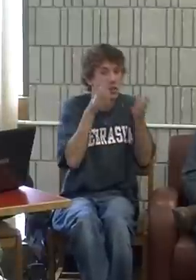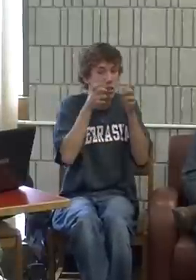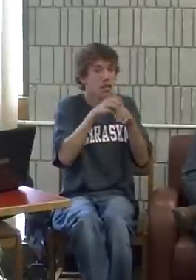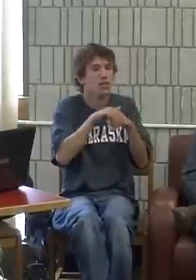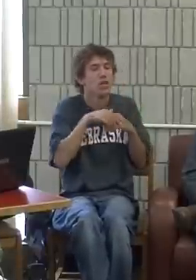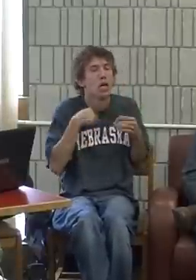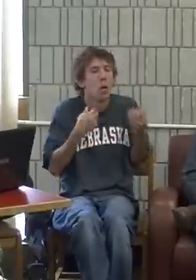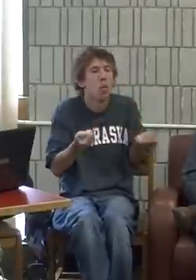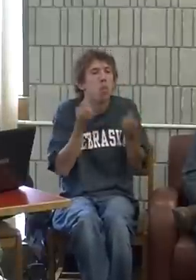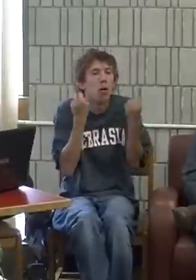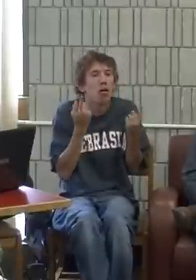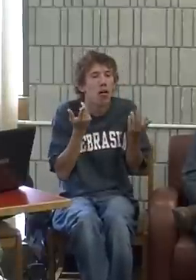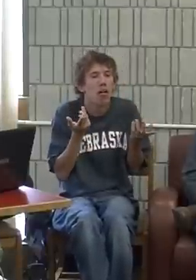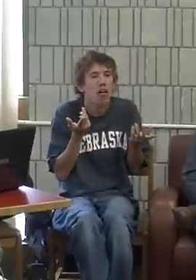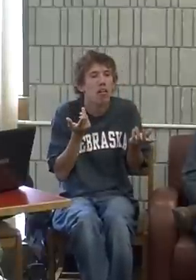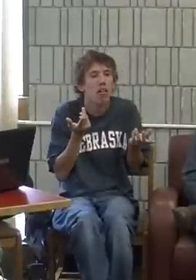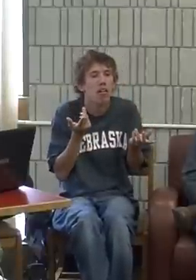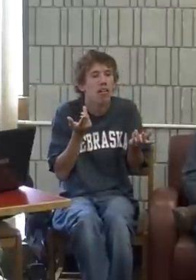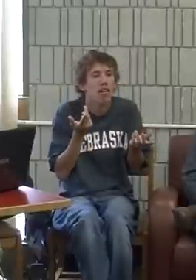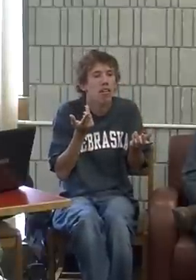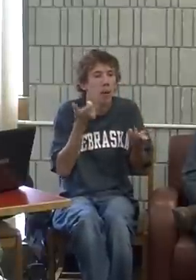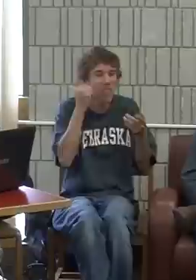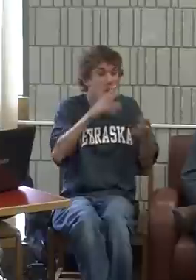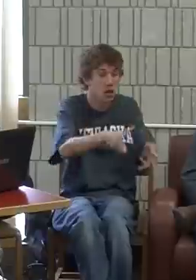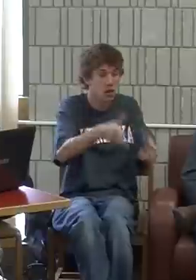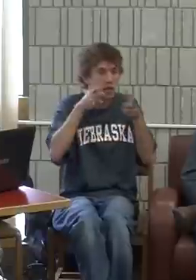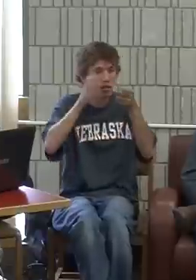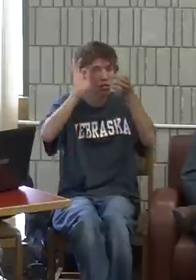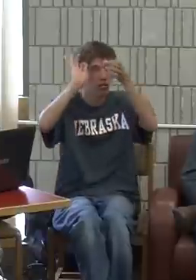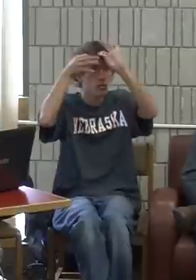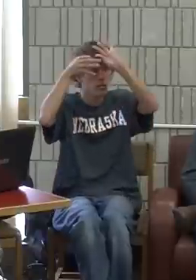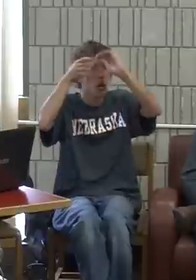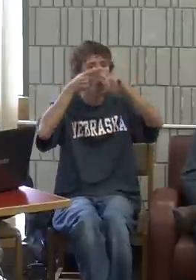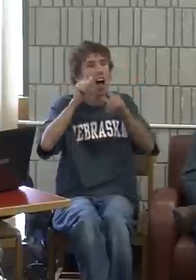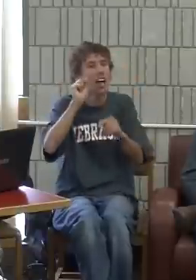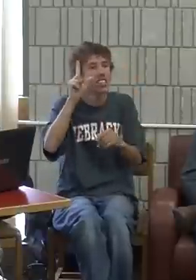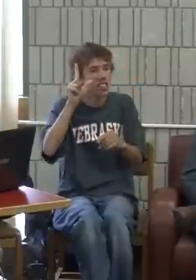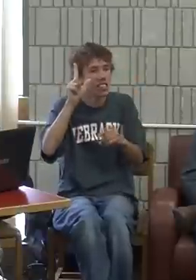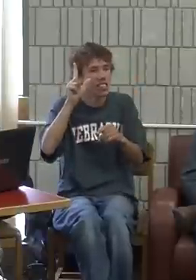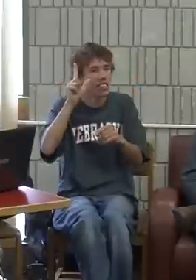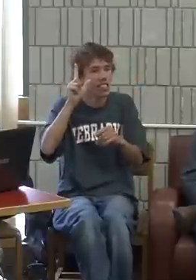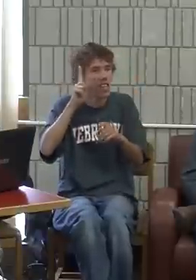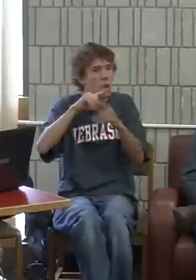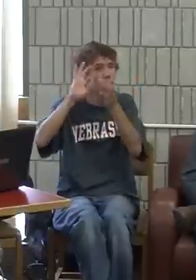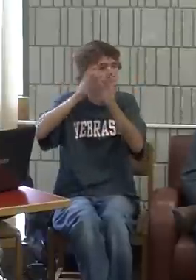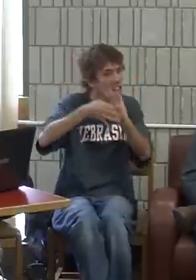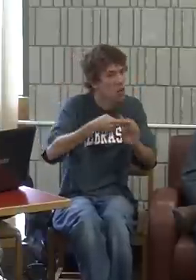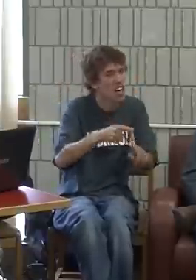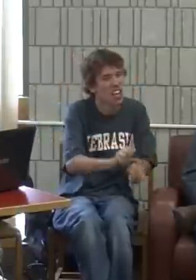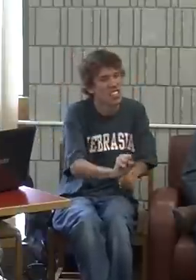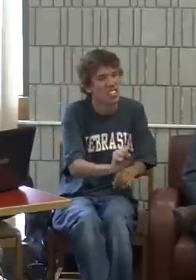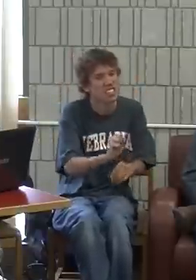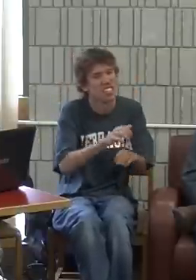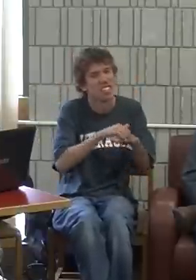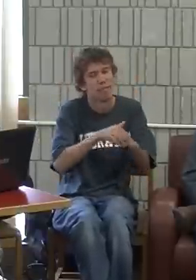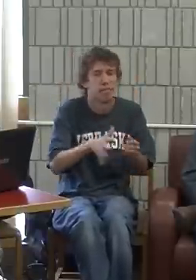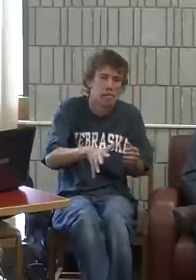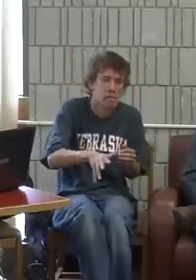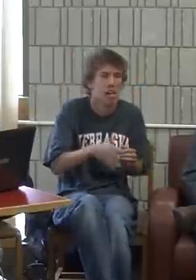is a process. But taking in the English through reading, I understand it and I can interpret it into ASL. But ASL back into